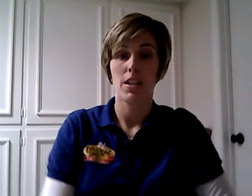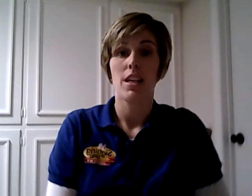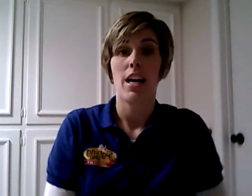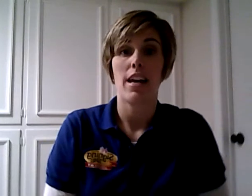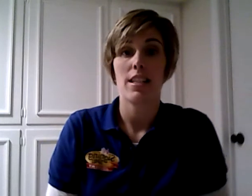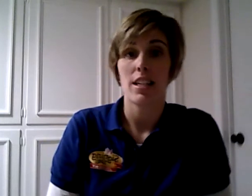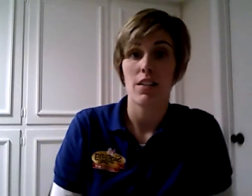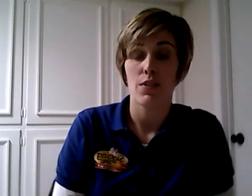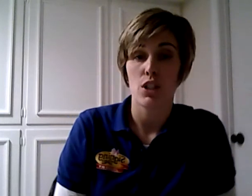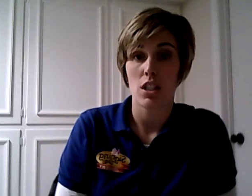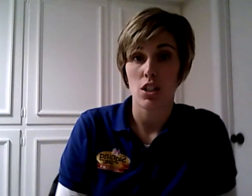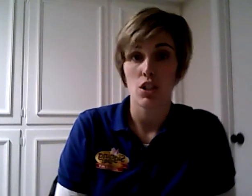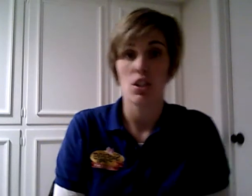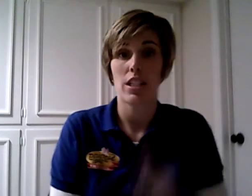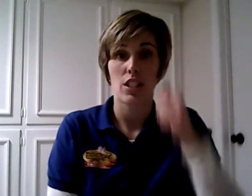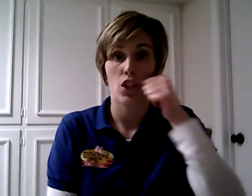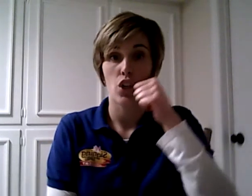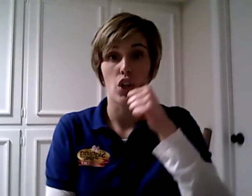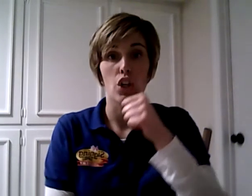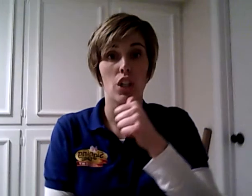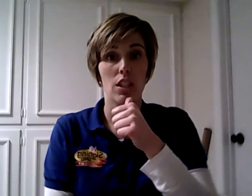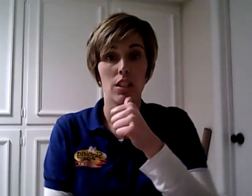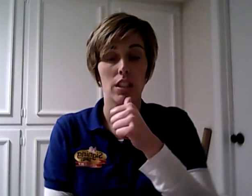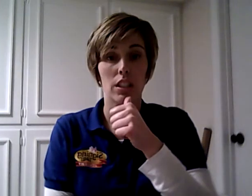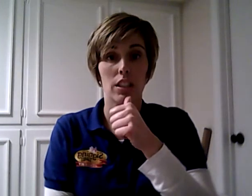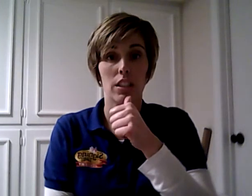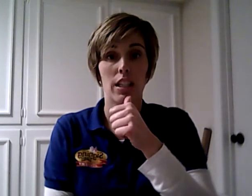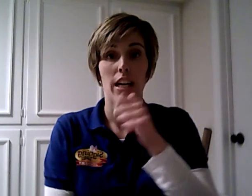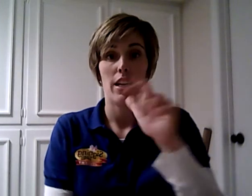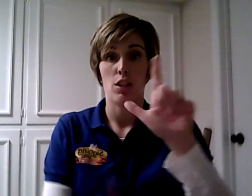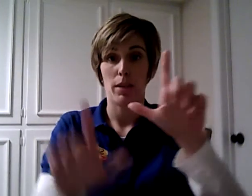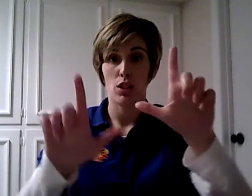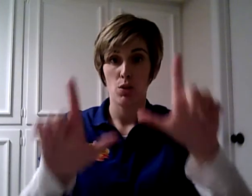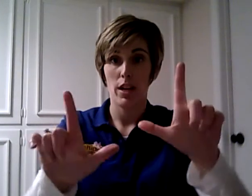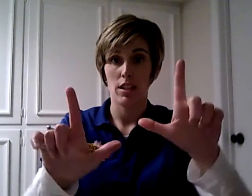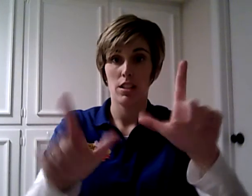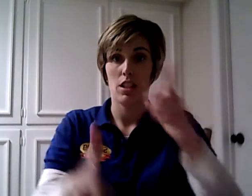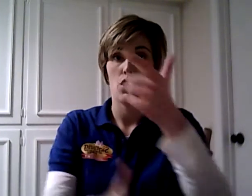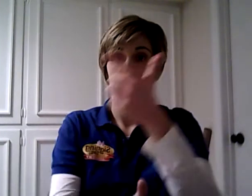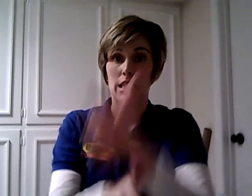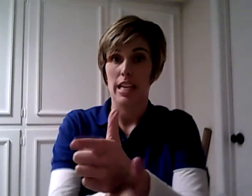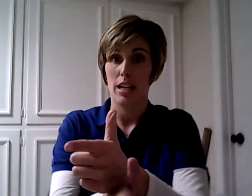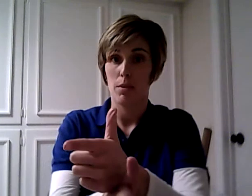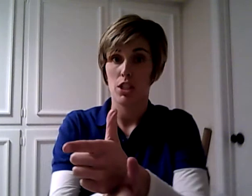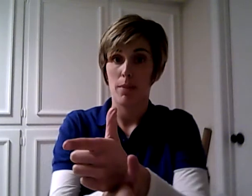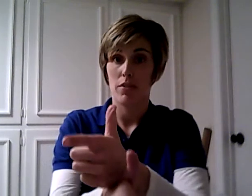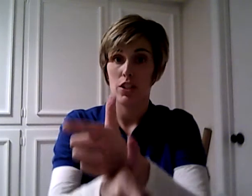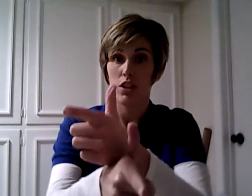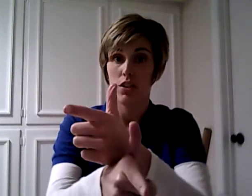And the sign for sister is a girl. You make two L's and you're going to stack them on top of each other.